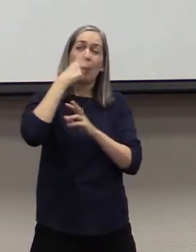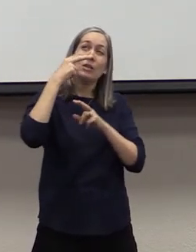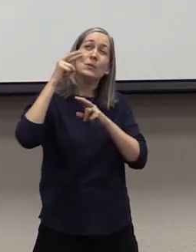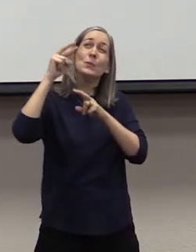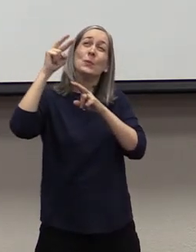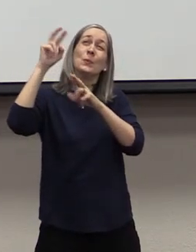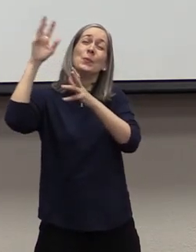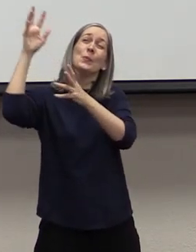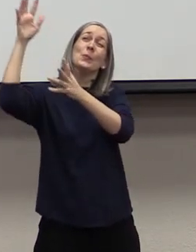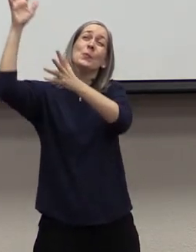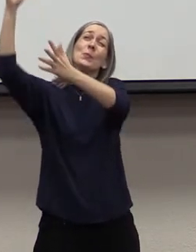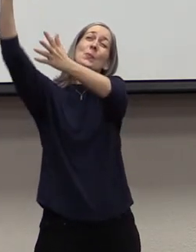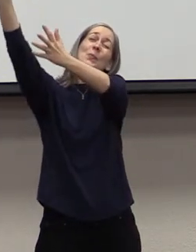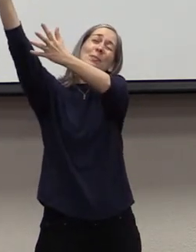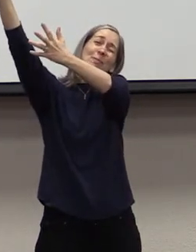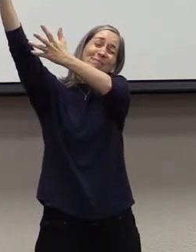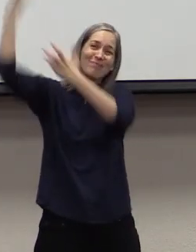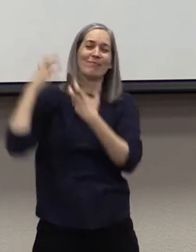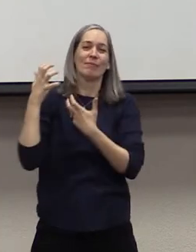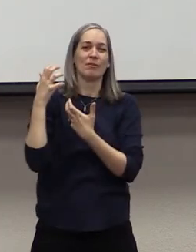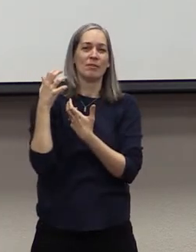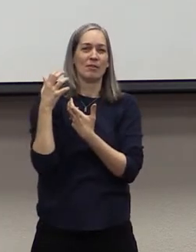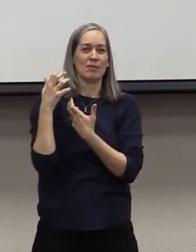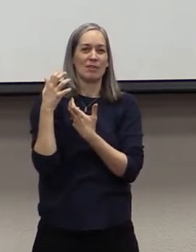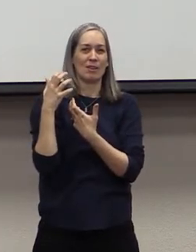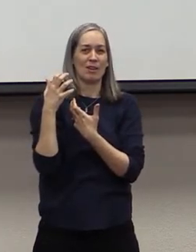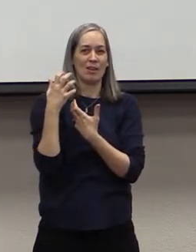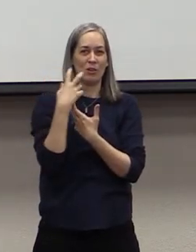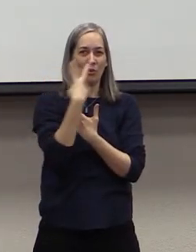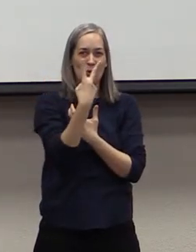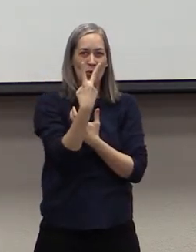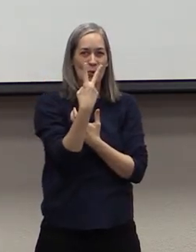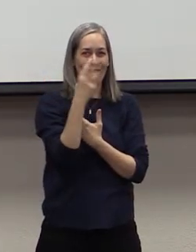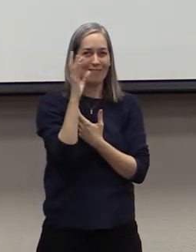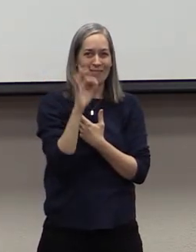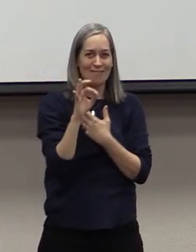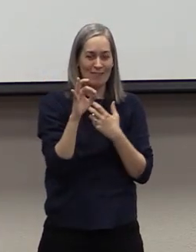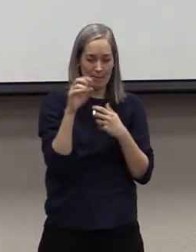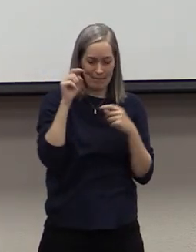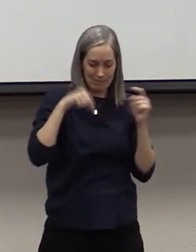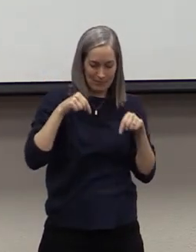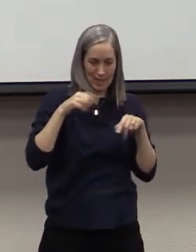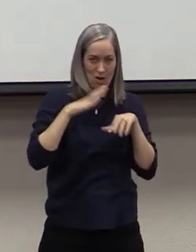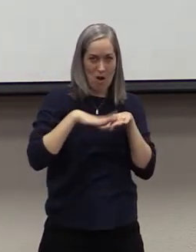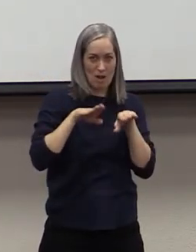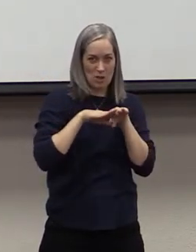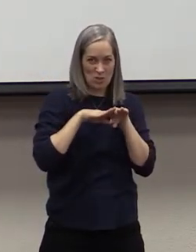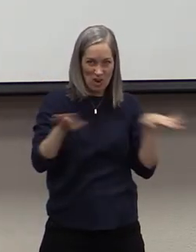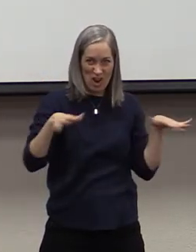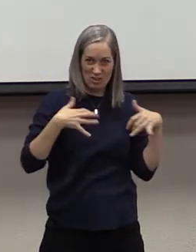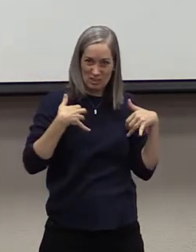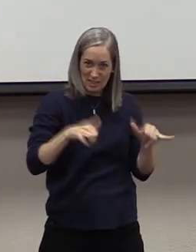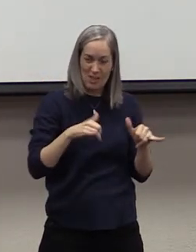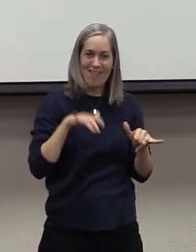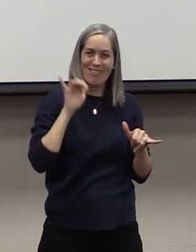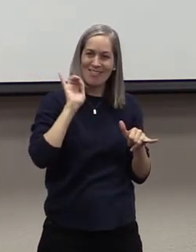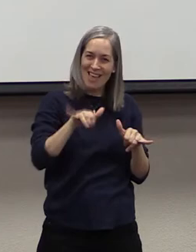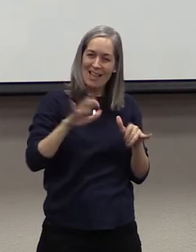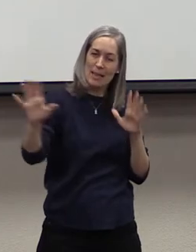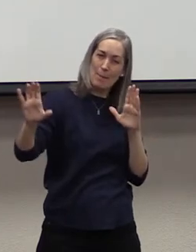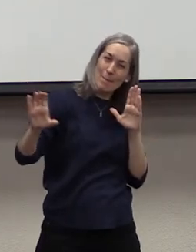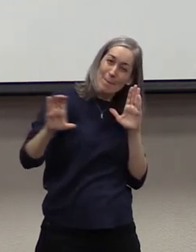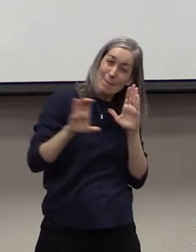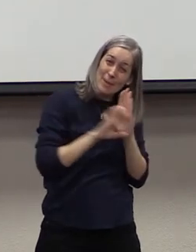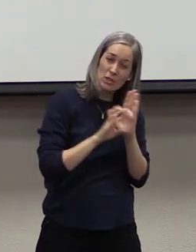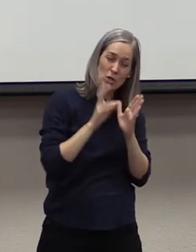that ball with all that he has, and his two feet are on the ground. That is the picture that Paul